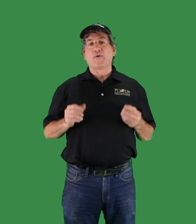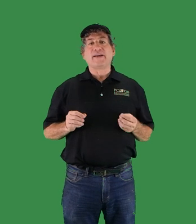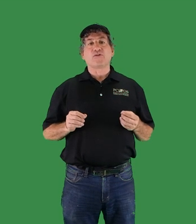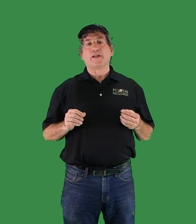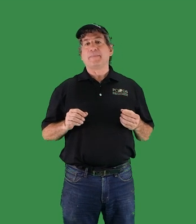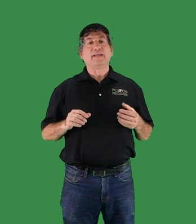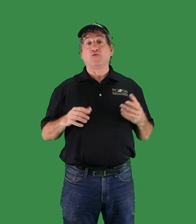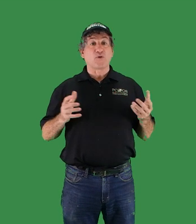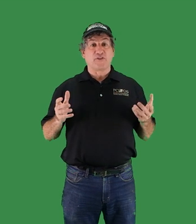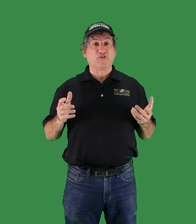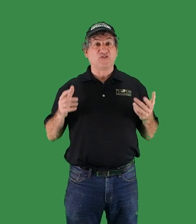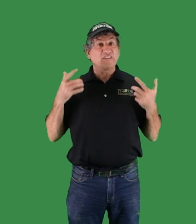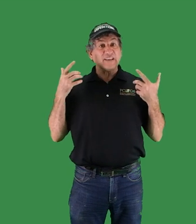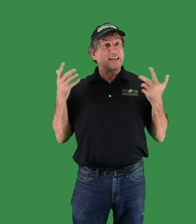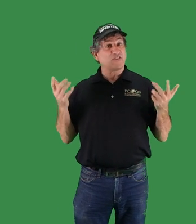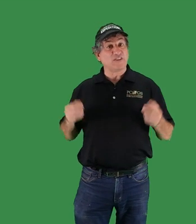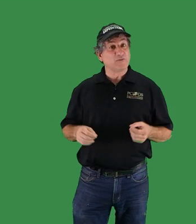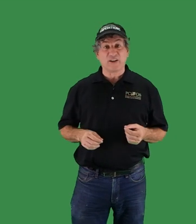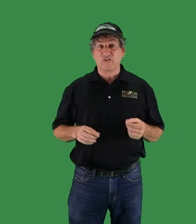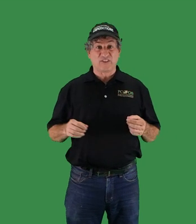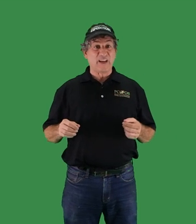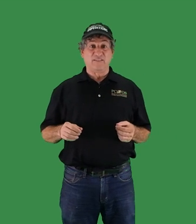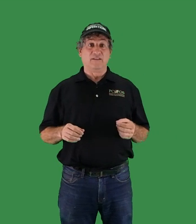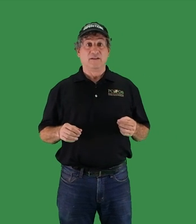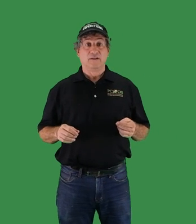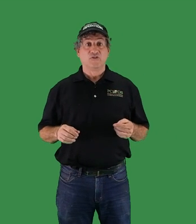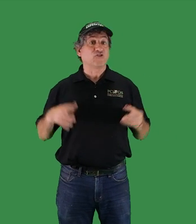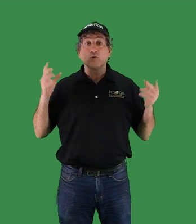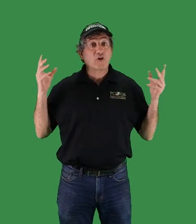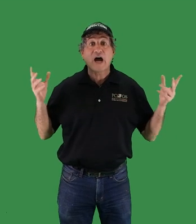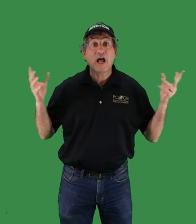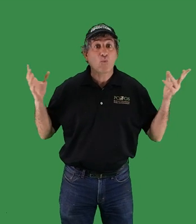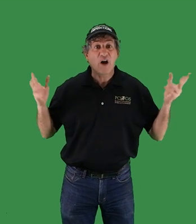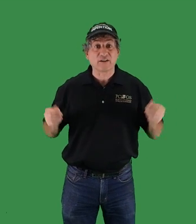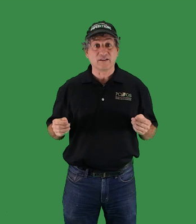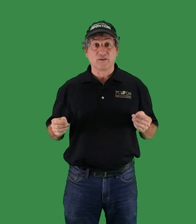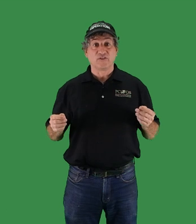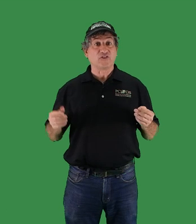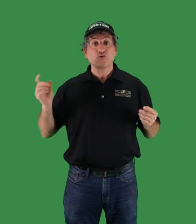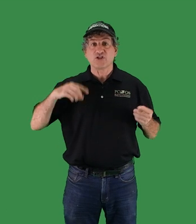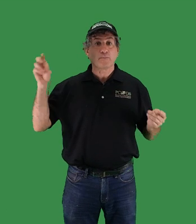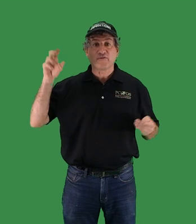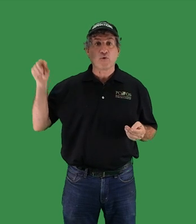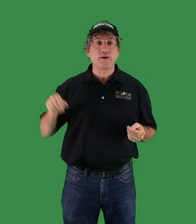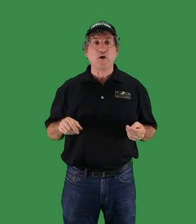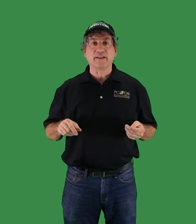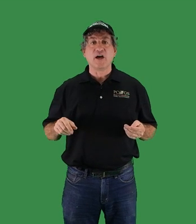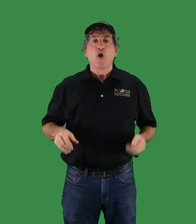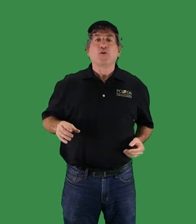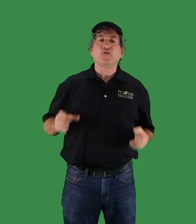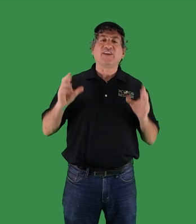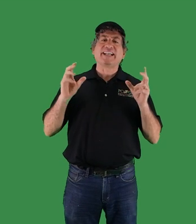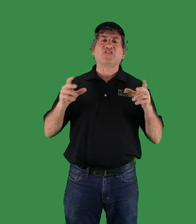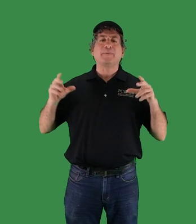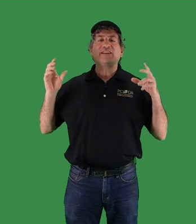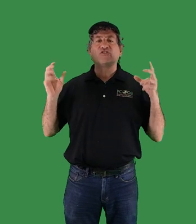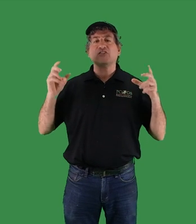-brainer that many northerners still can't seem to understand. Solar hot water, solution number 41, reducing an estimated 6